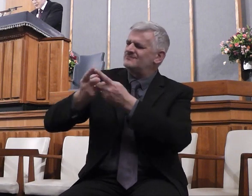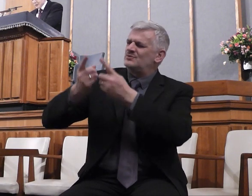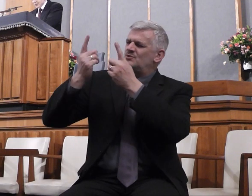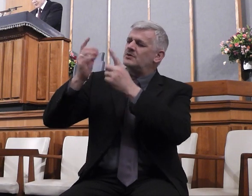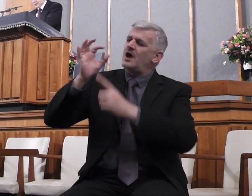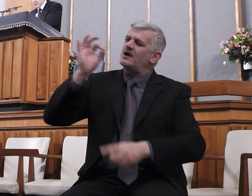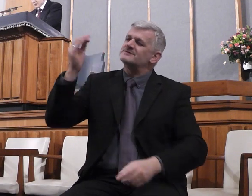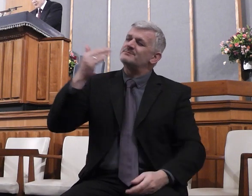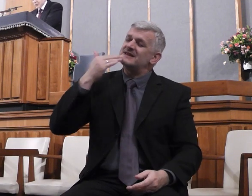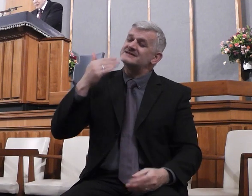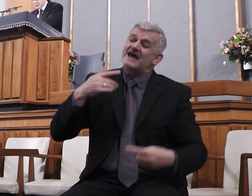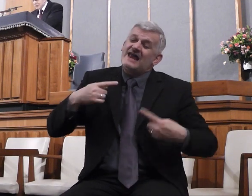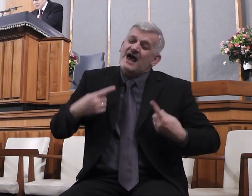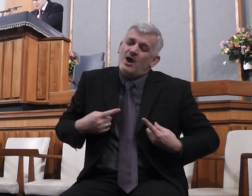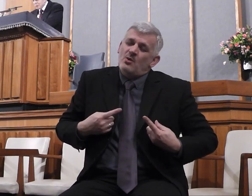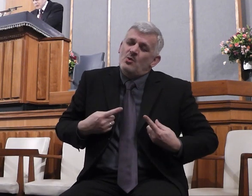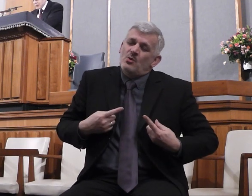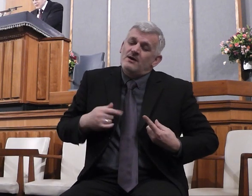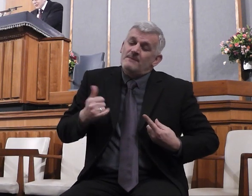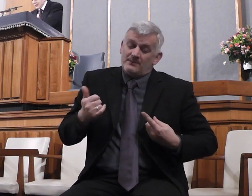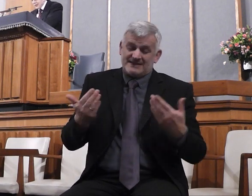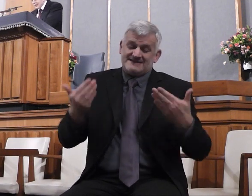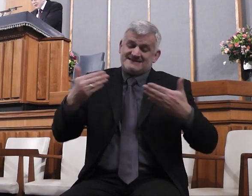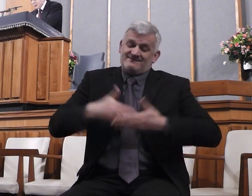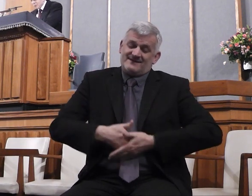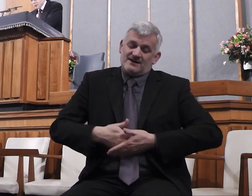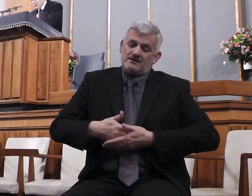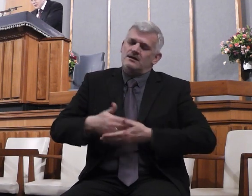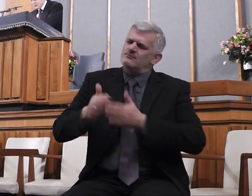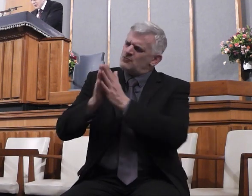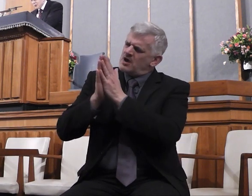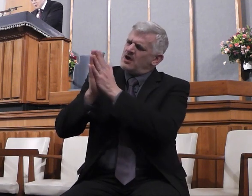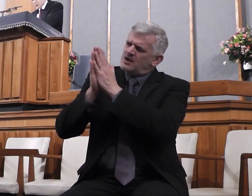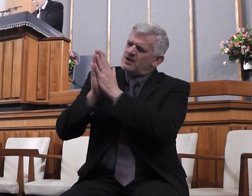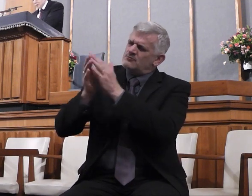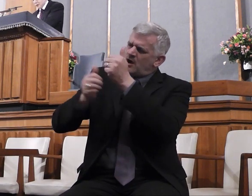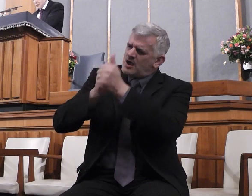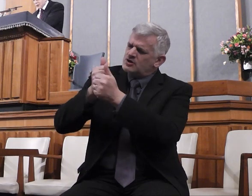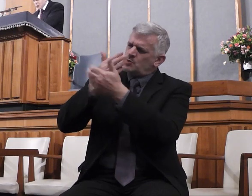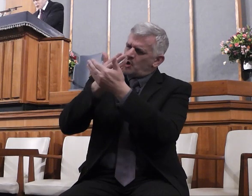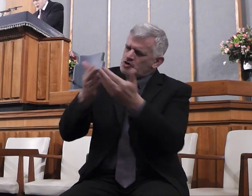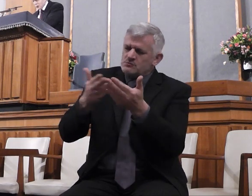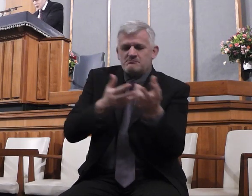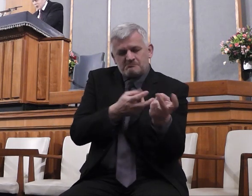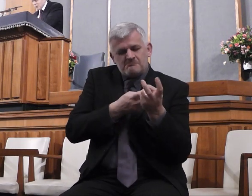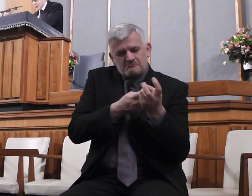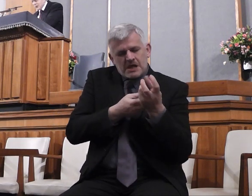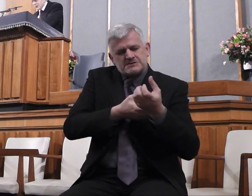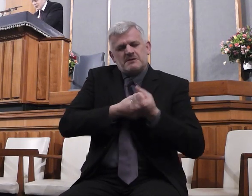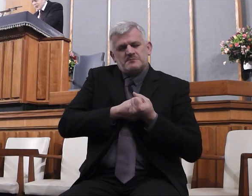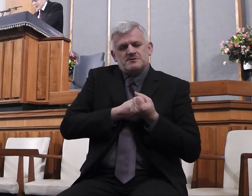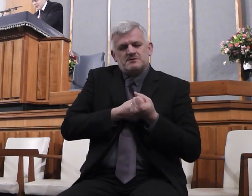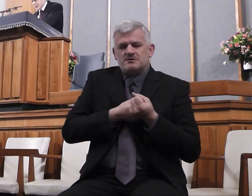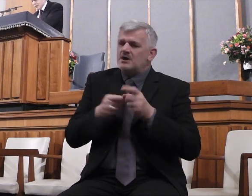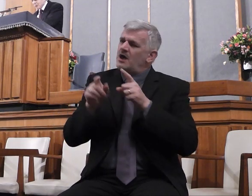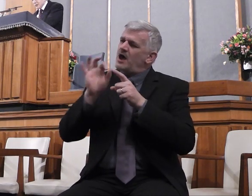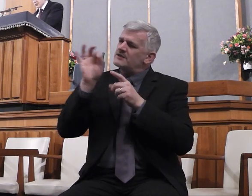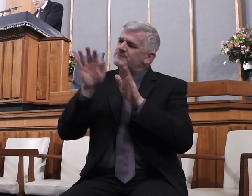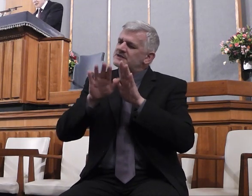that thou wilt hear our prayers and our praise and our worship. And O Lord, look upon us and enable us to